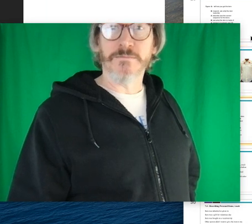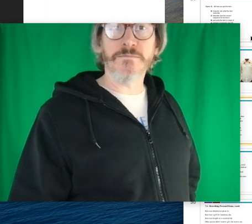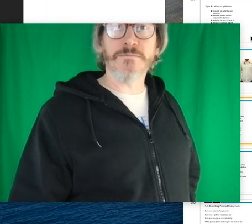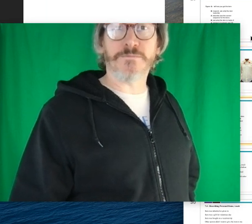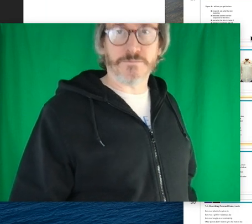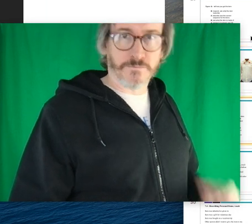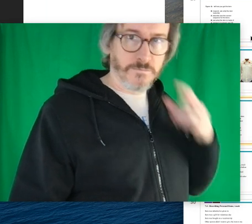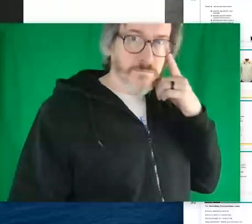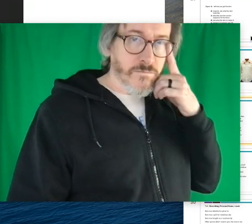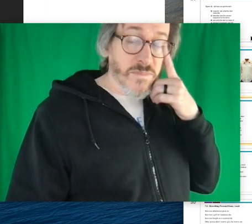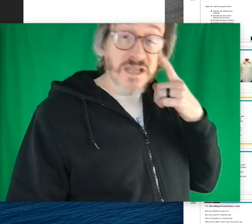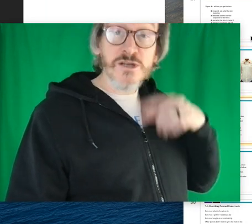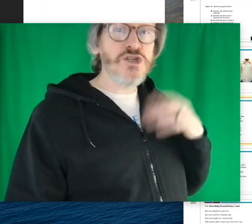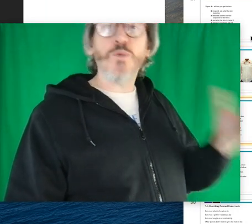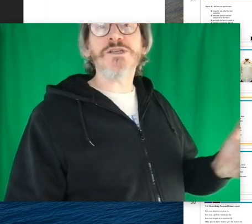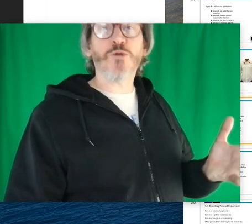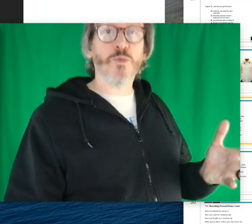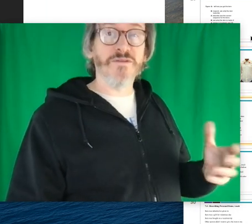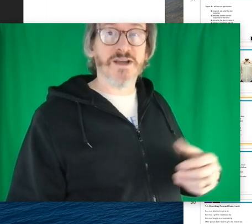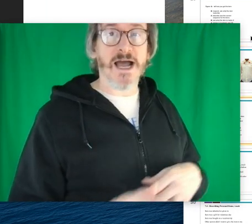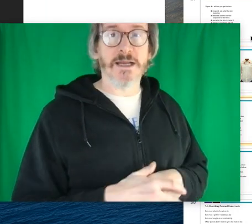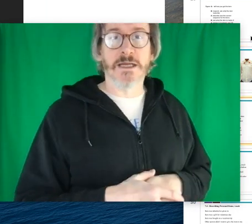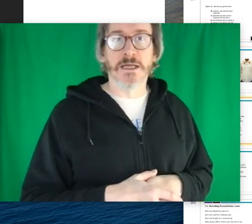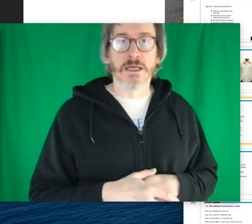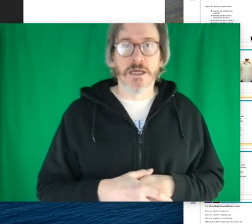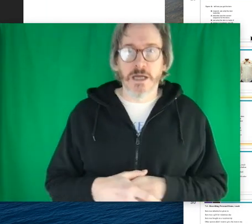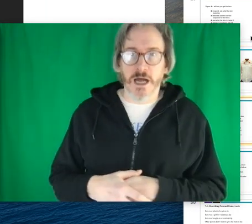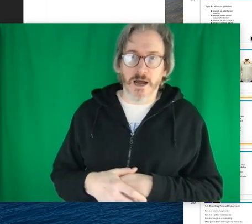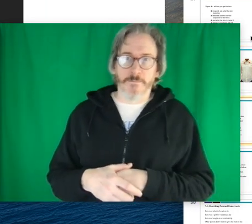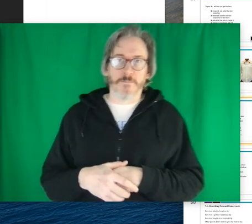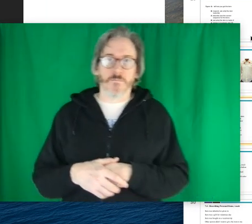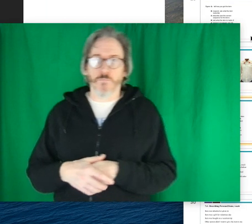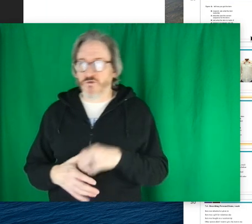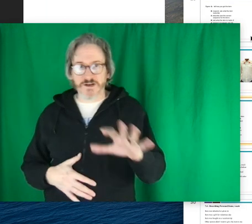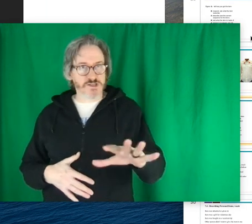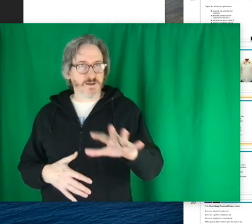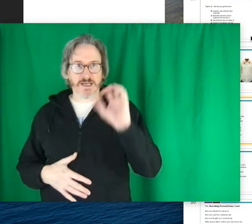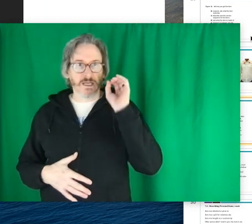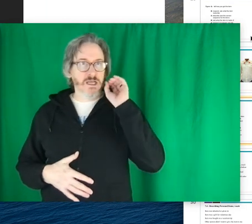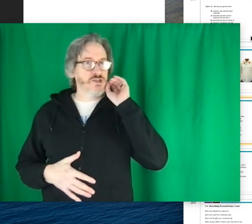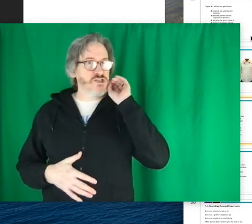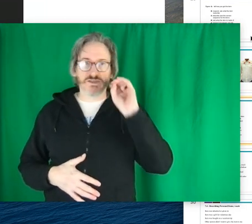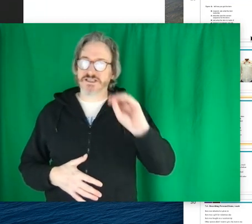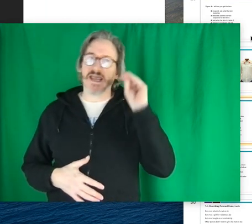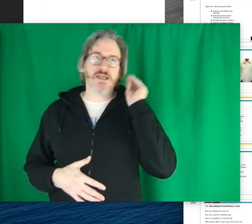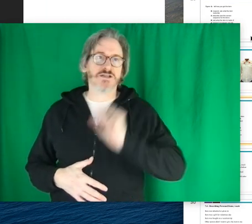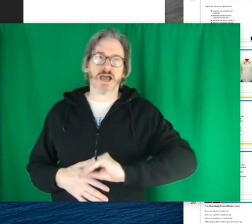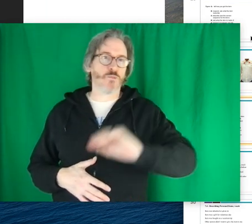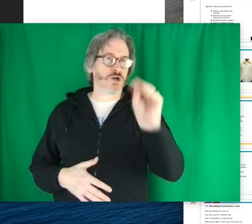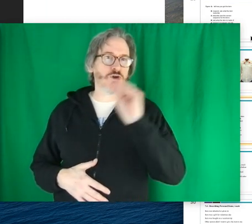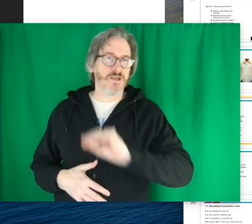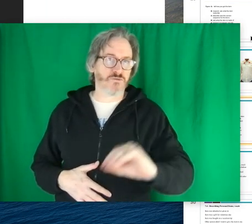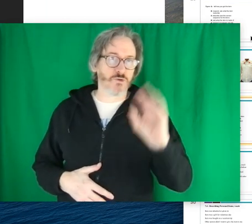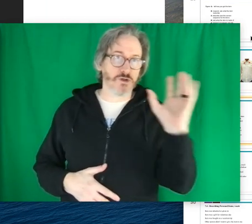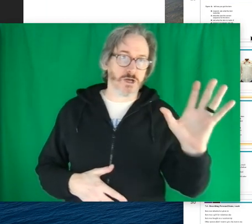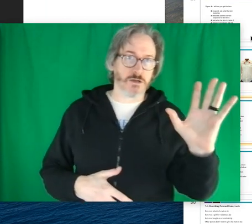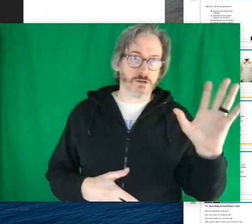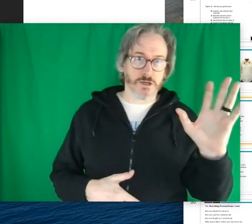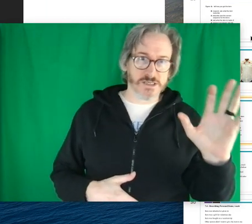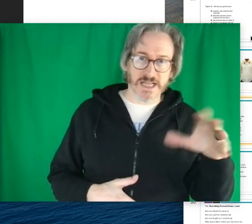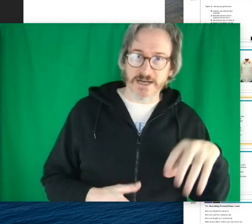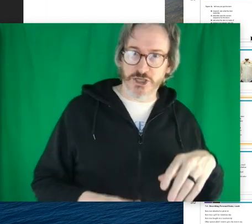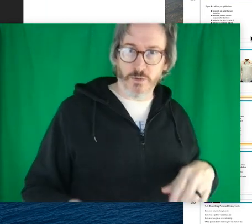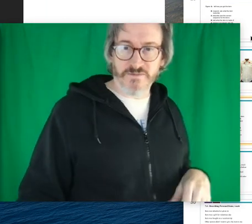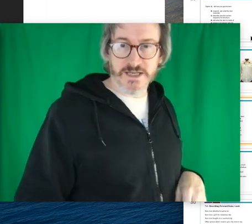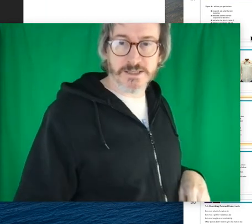so once more we've got um more finger spelling just take your time work your way through the